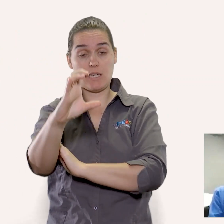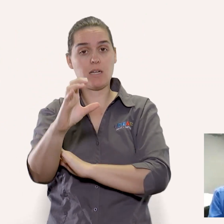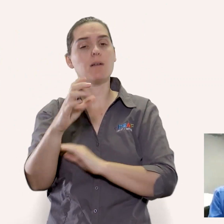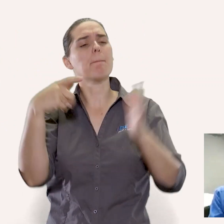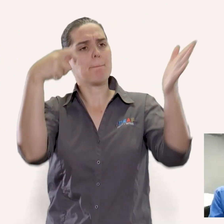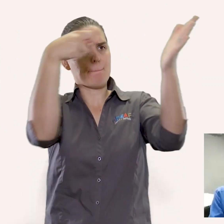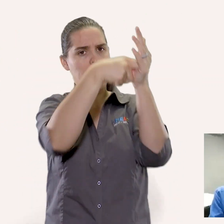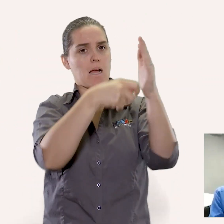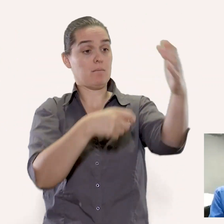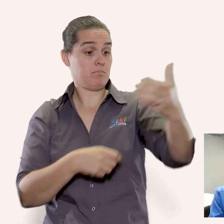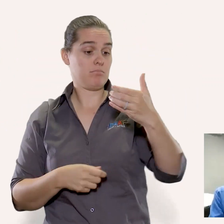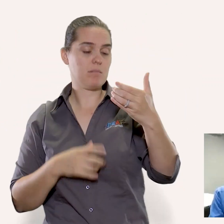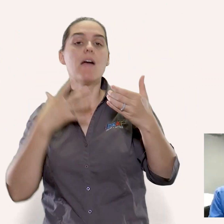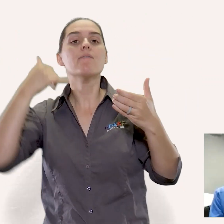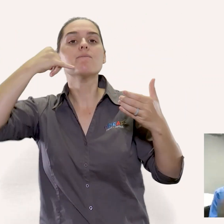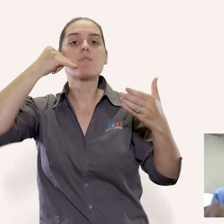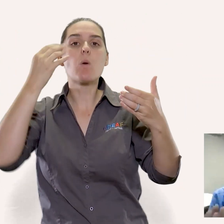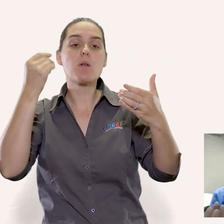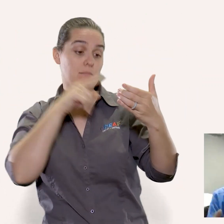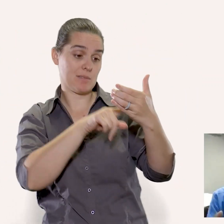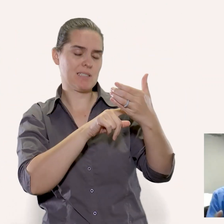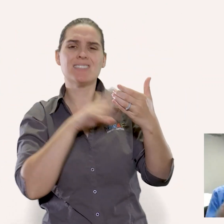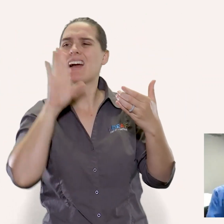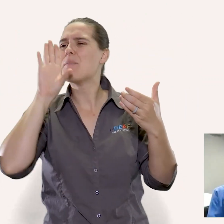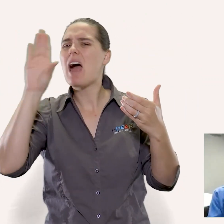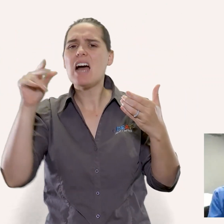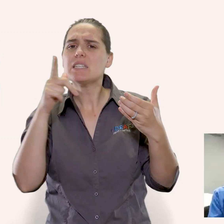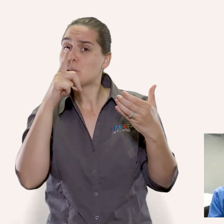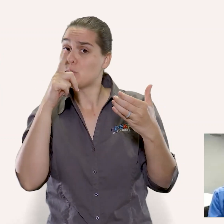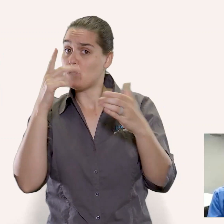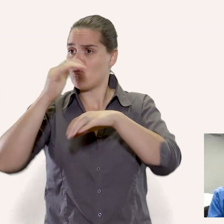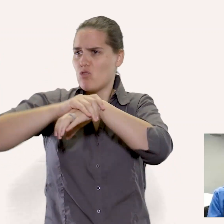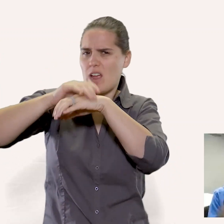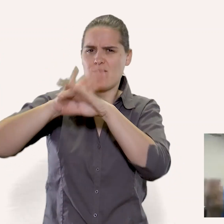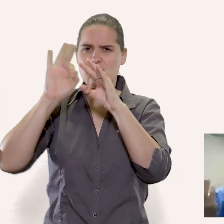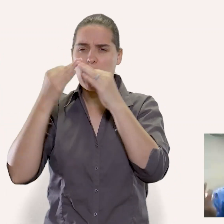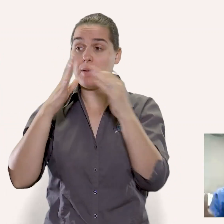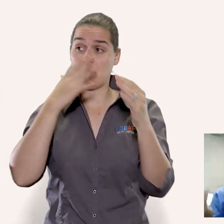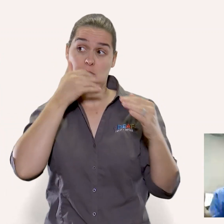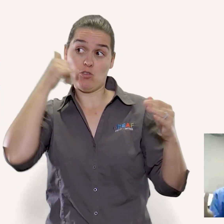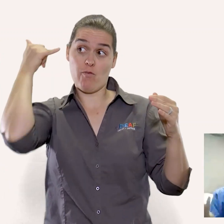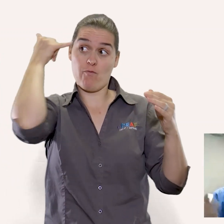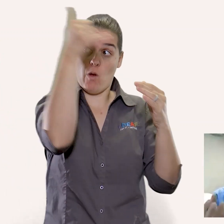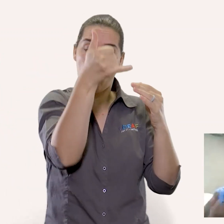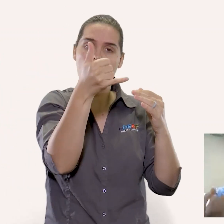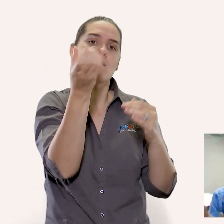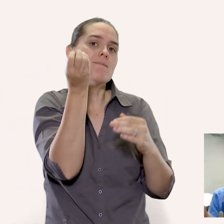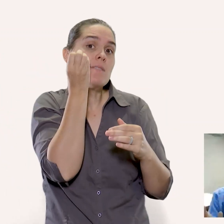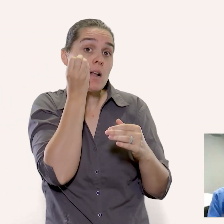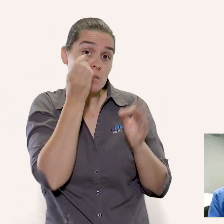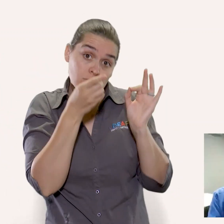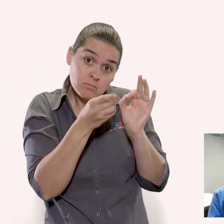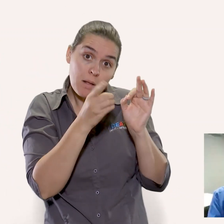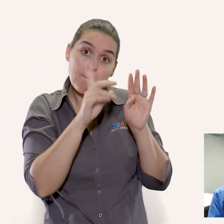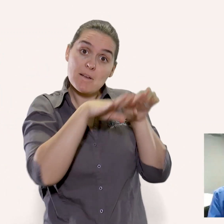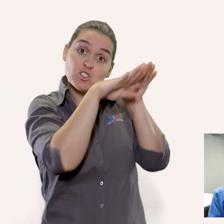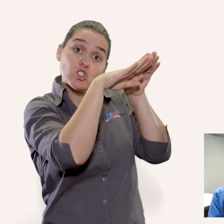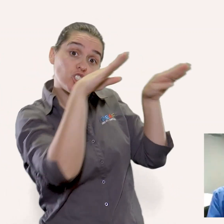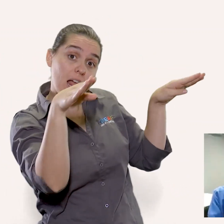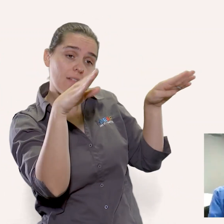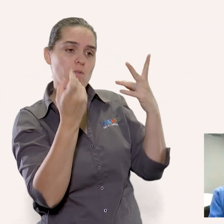to the people that made the probiotic if it's in the fridge if it's not in the fridge is it shelf certified can it be on the shelf